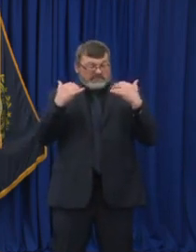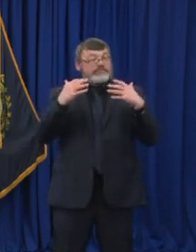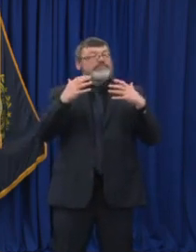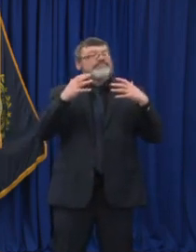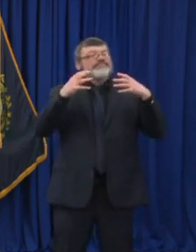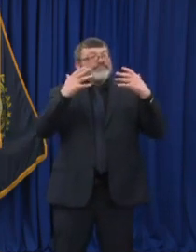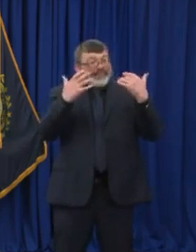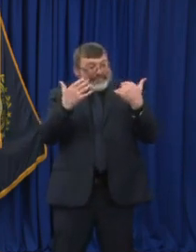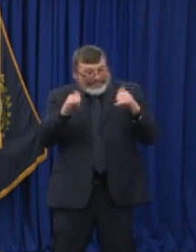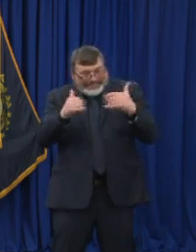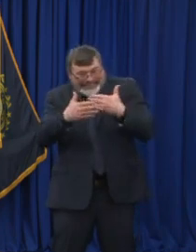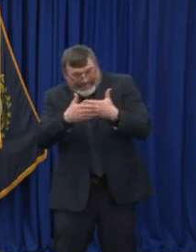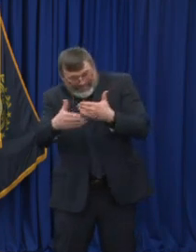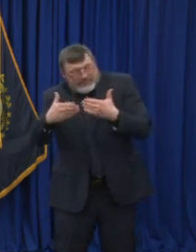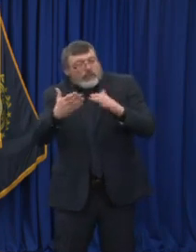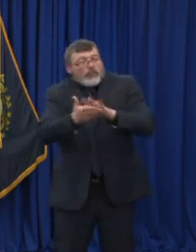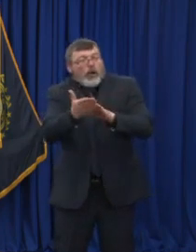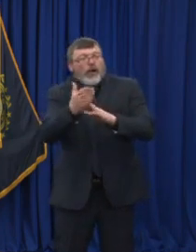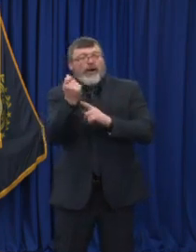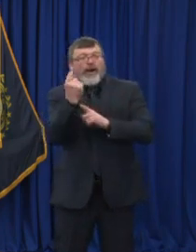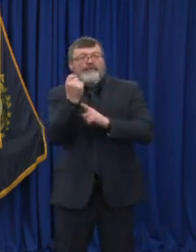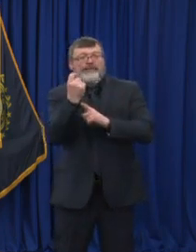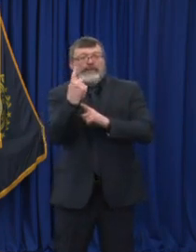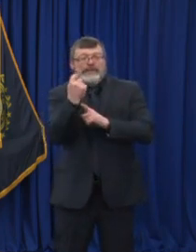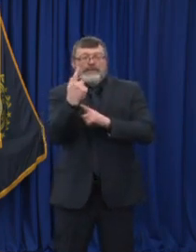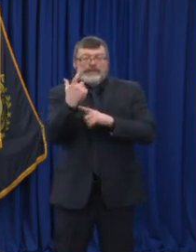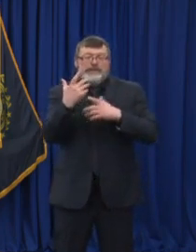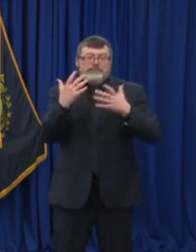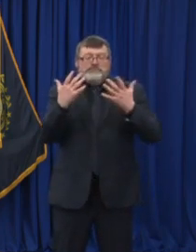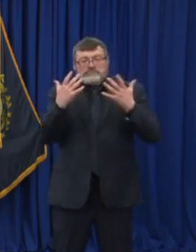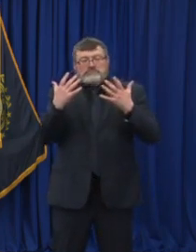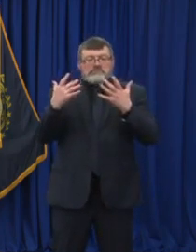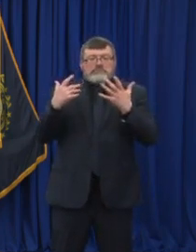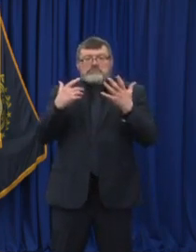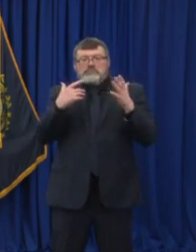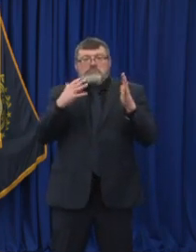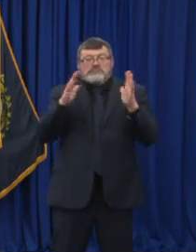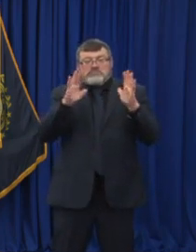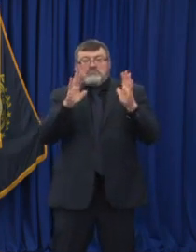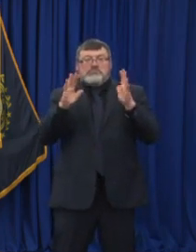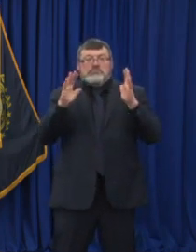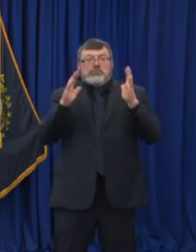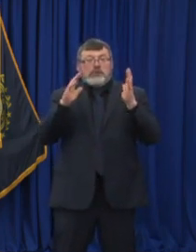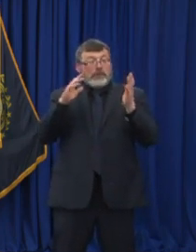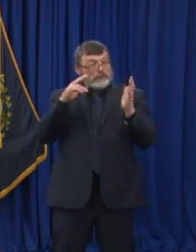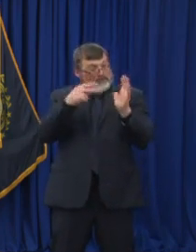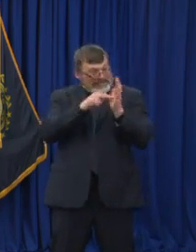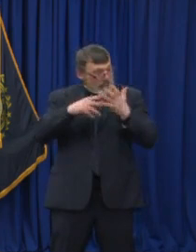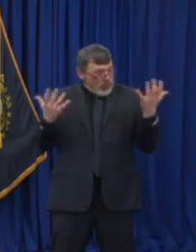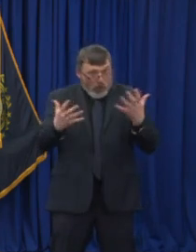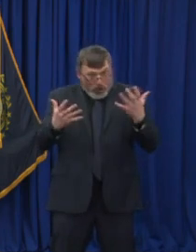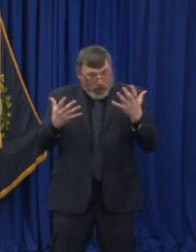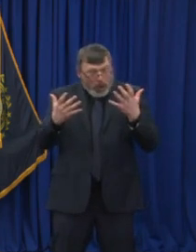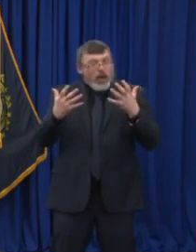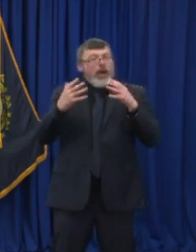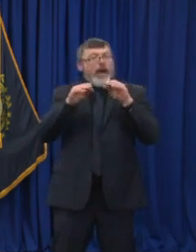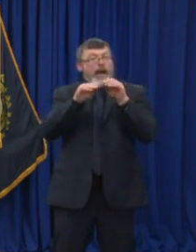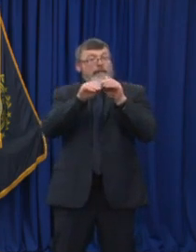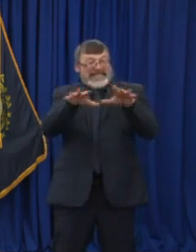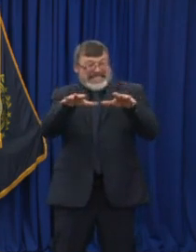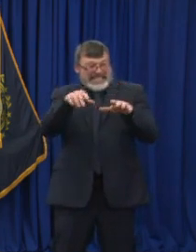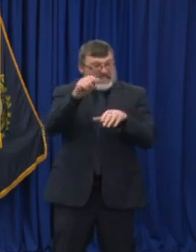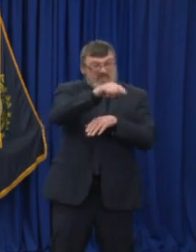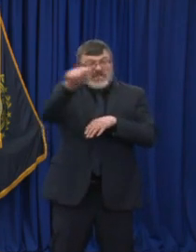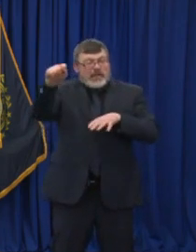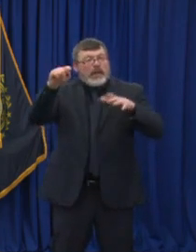continue steady progress in our outbreak numbers in our institutional settings. I'm going to shift gears away